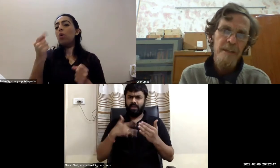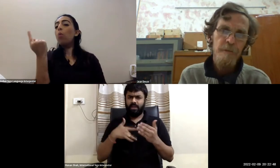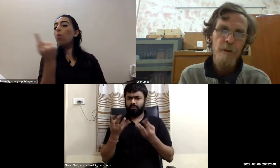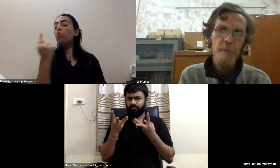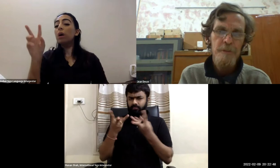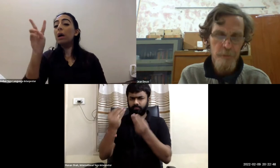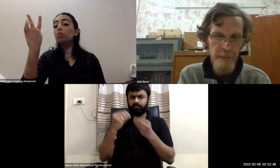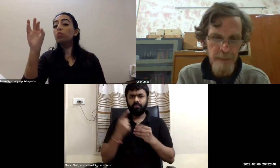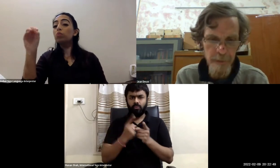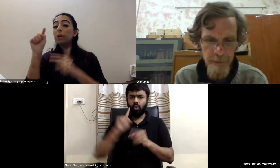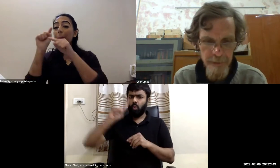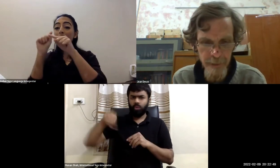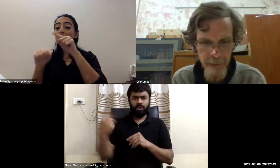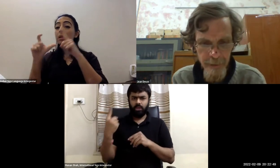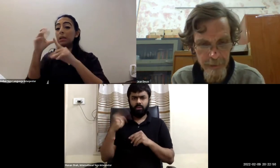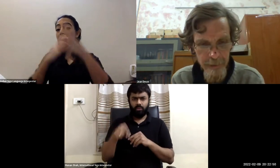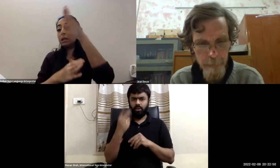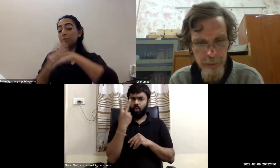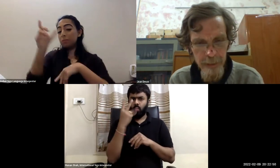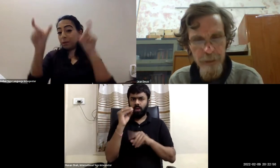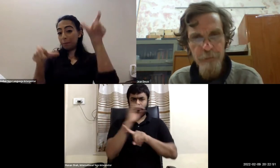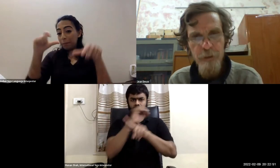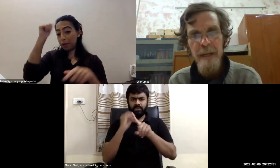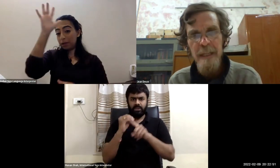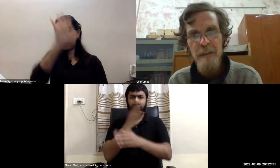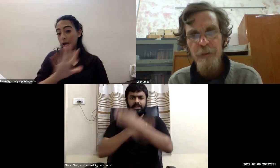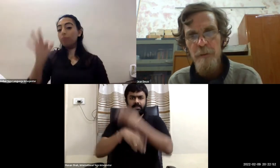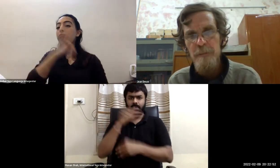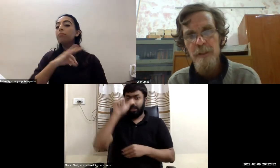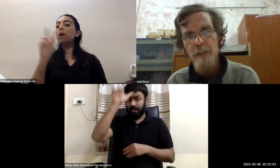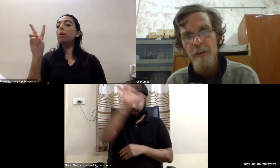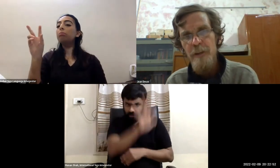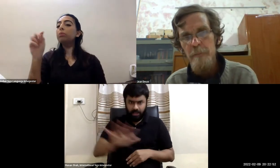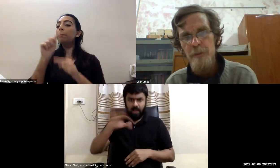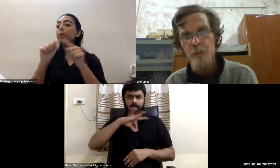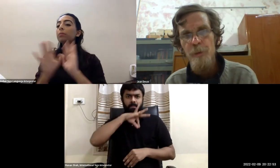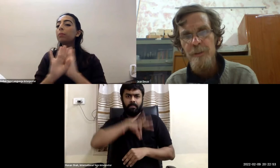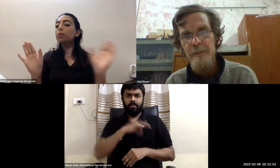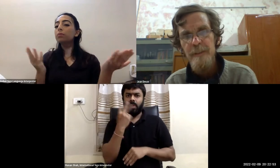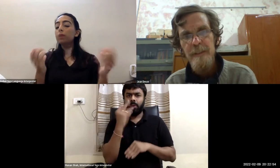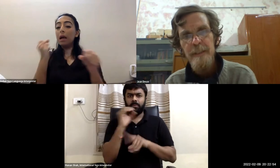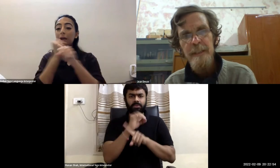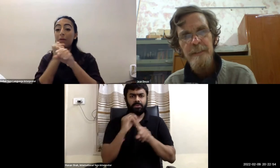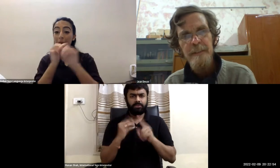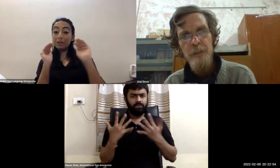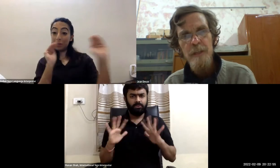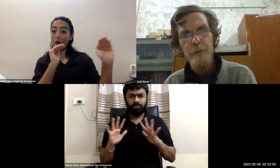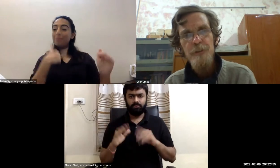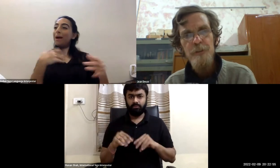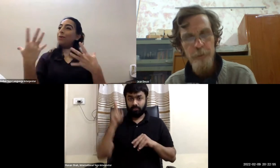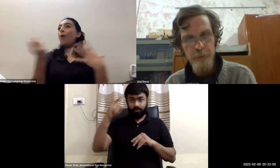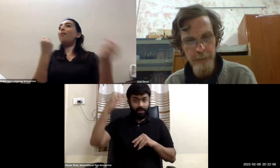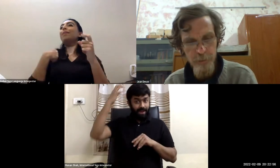percent of all persons with disabilities in india benefit from any form of government support and i think that